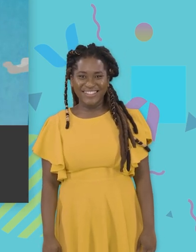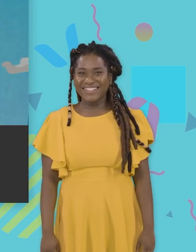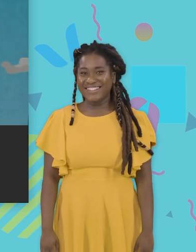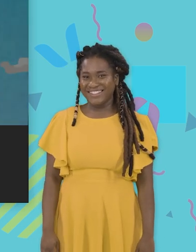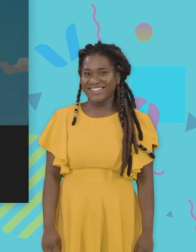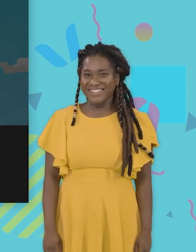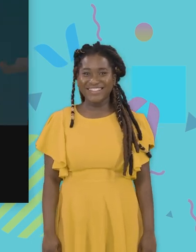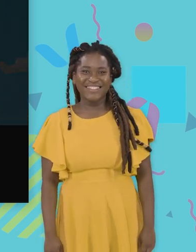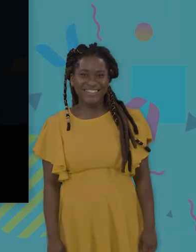We'll see you next